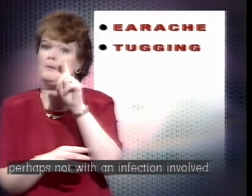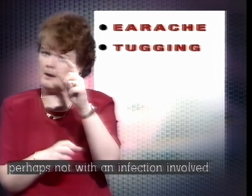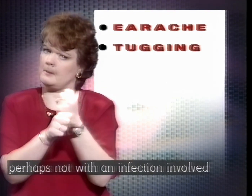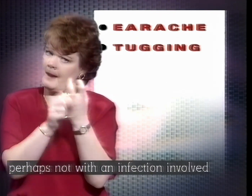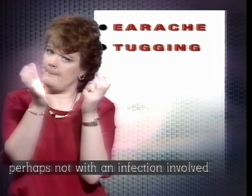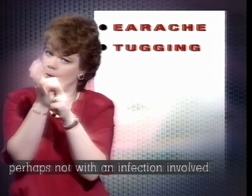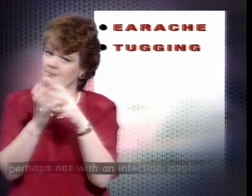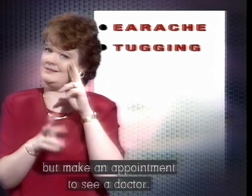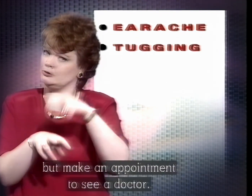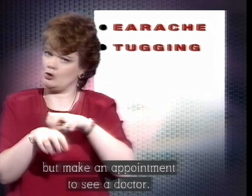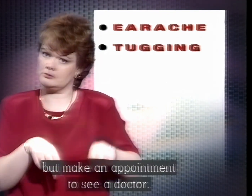But make an appointment to see a doctor.